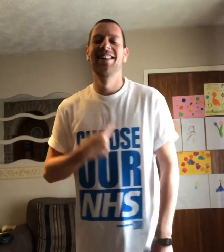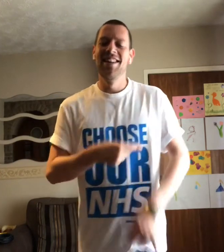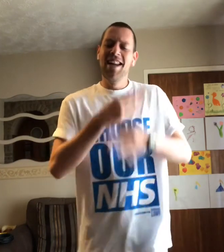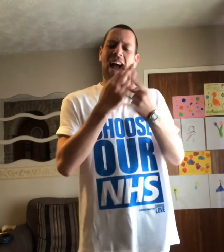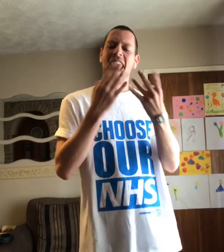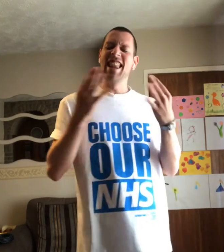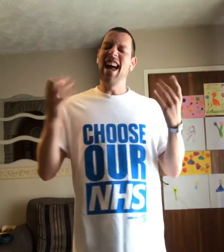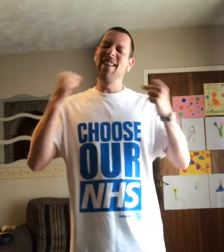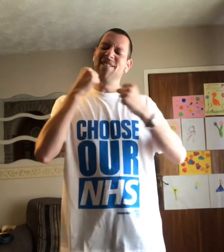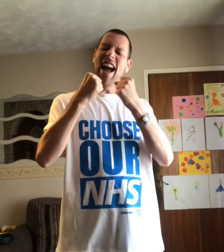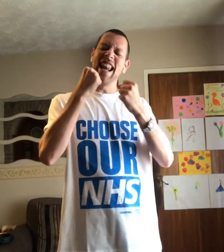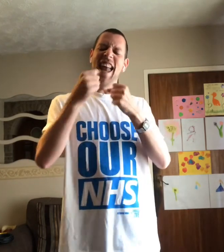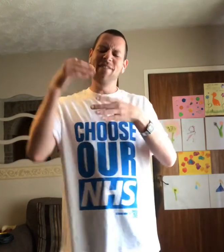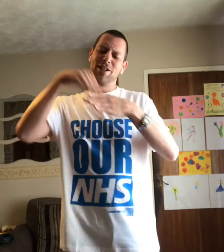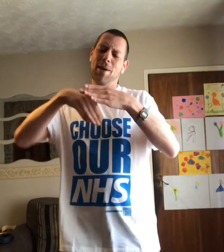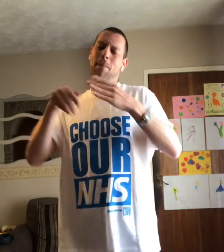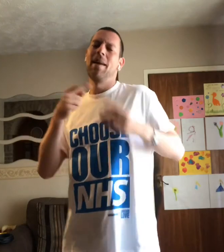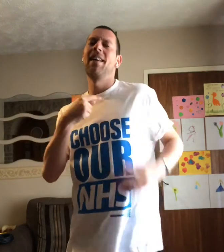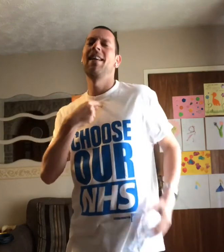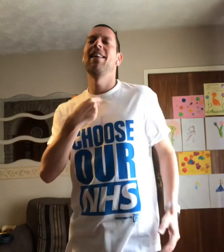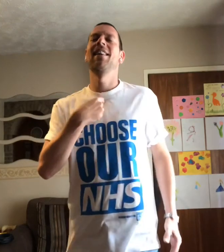A lot of fight left to me